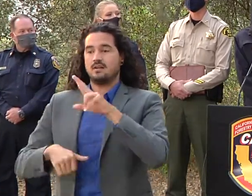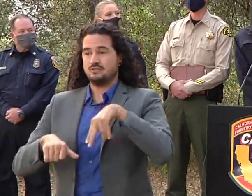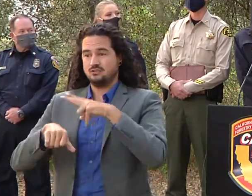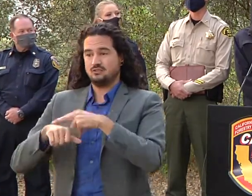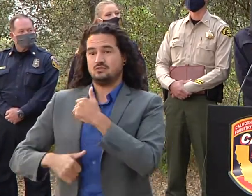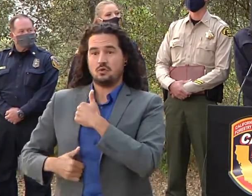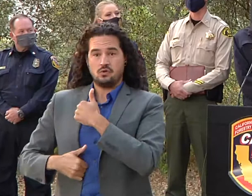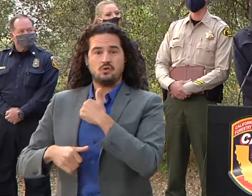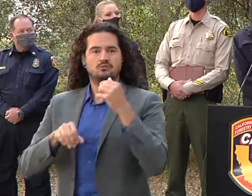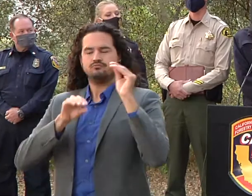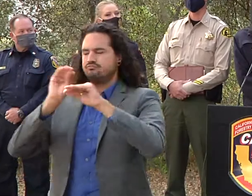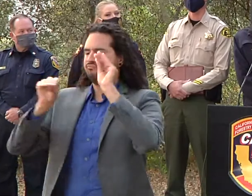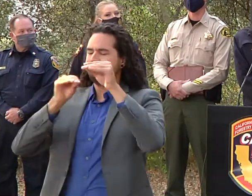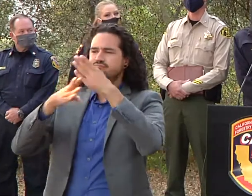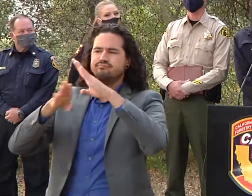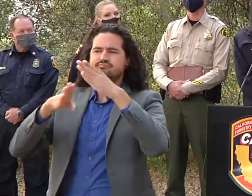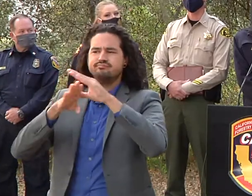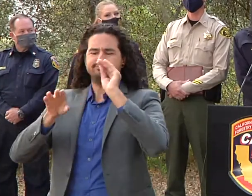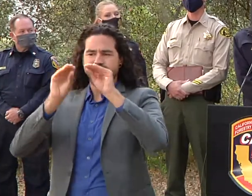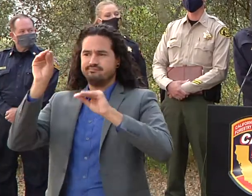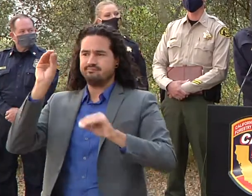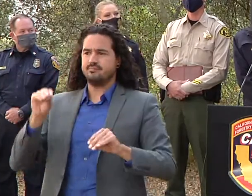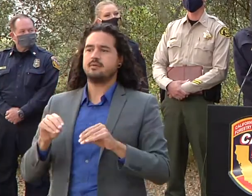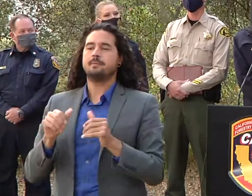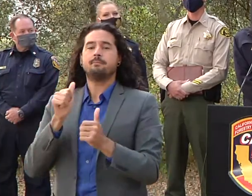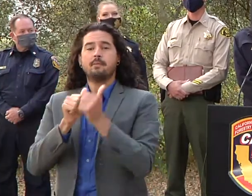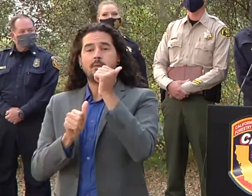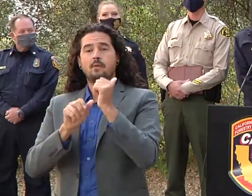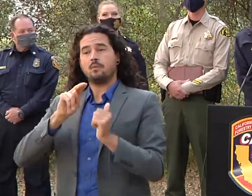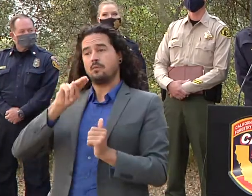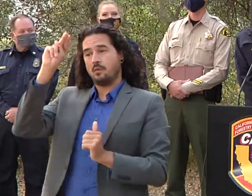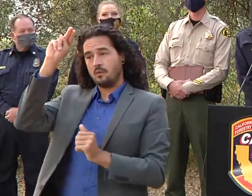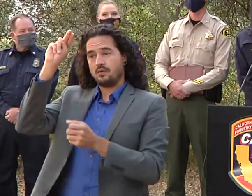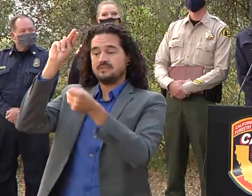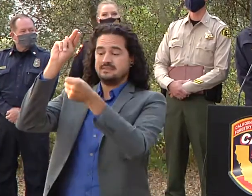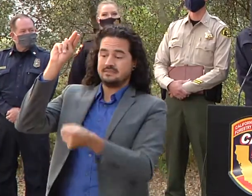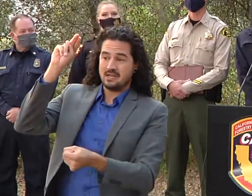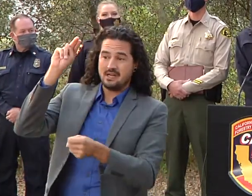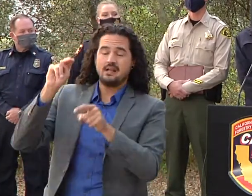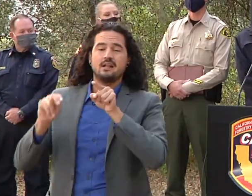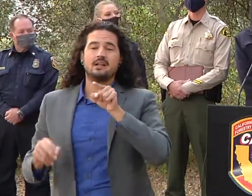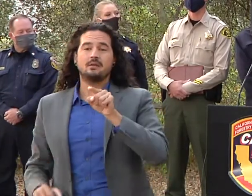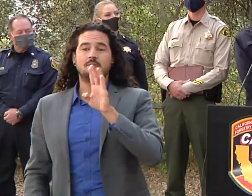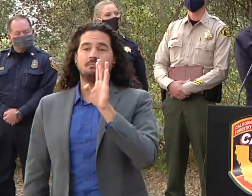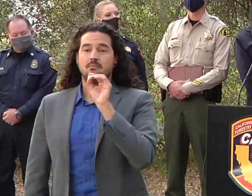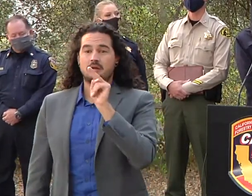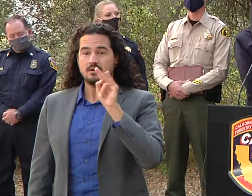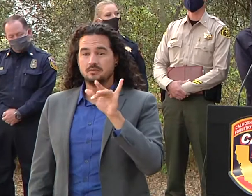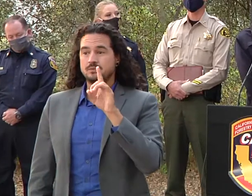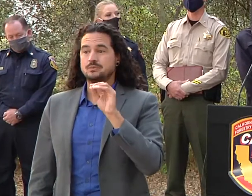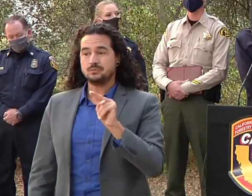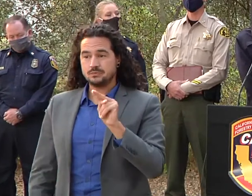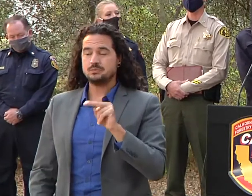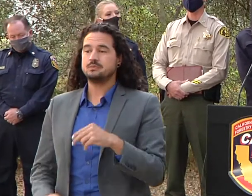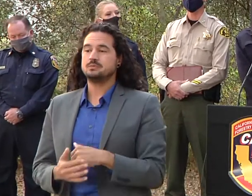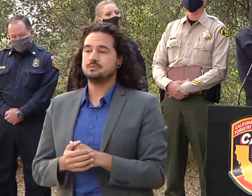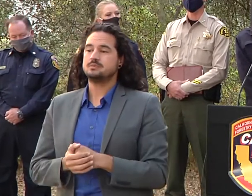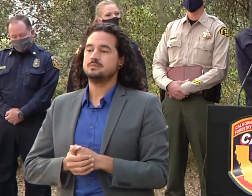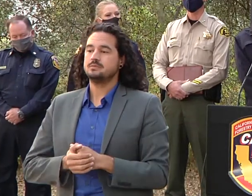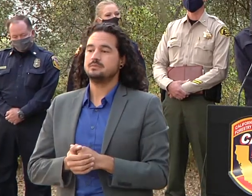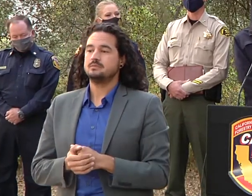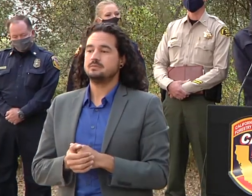zone and bonnie dune area and in the suppression repair so we've divided those out among those different uh suppression efforts